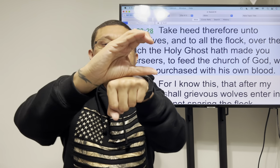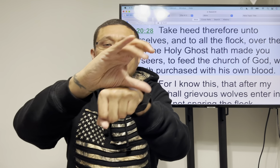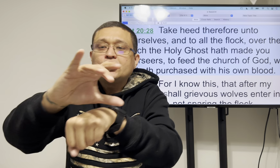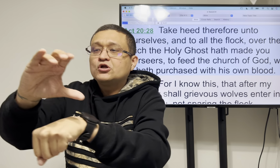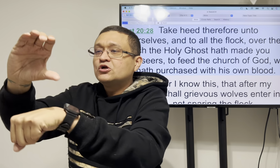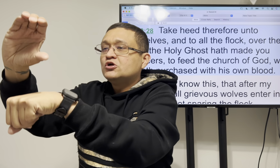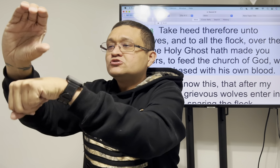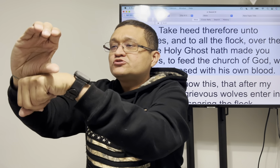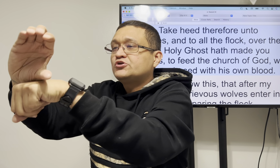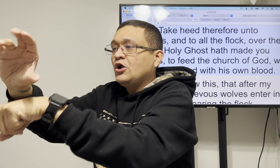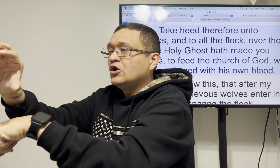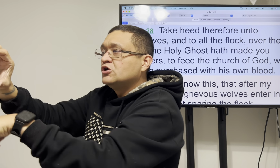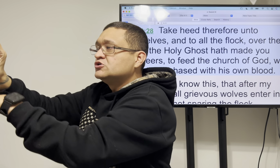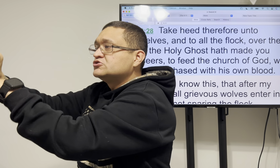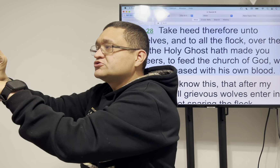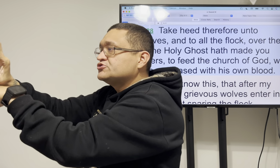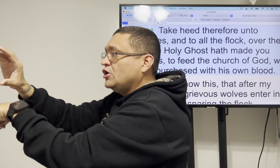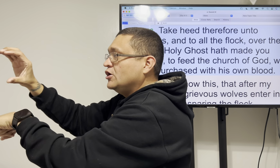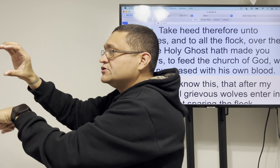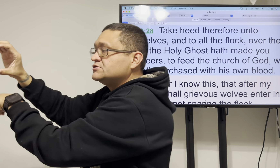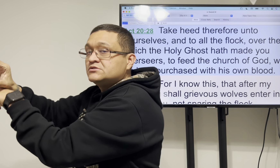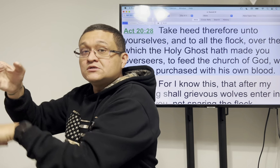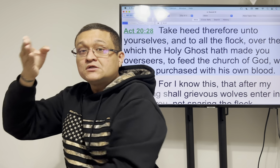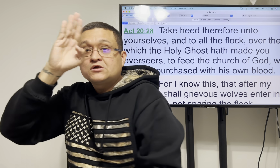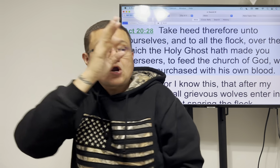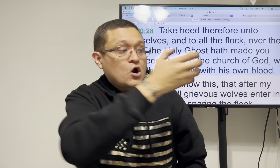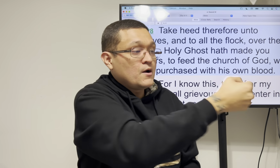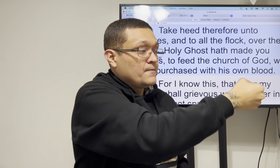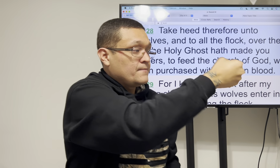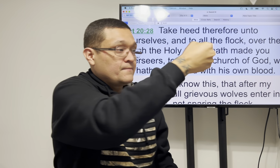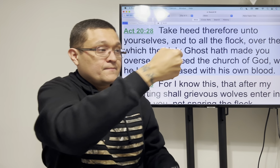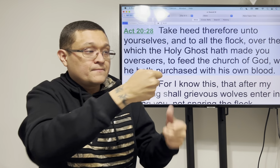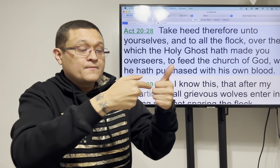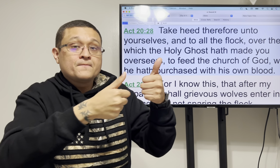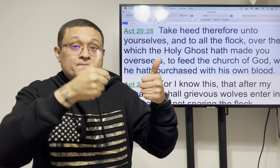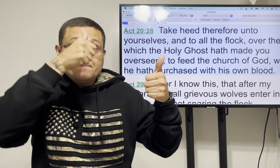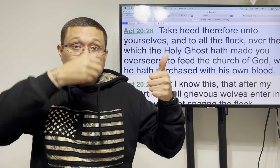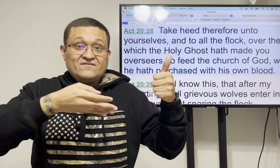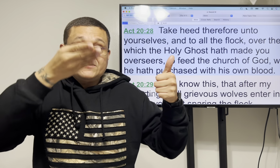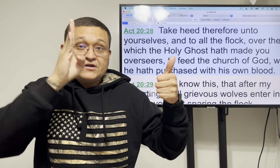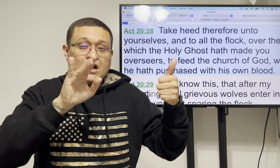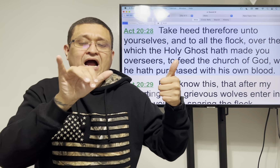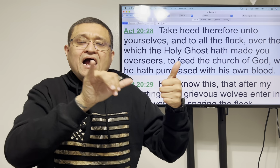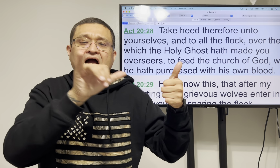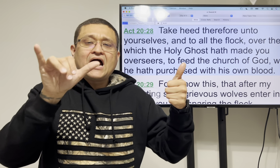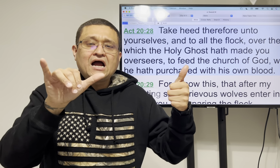so here we have overseers meaning more than one he's talking about setting up churches here